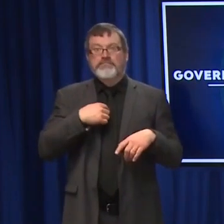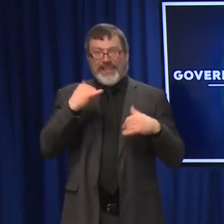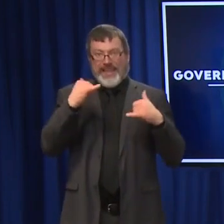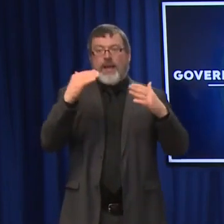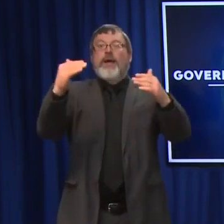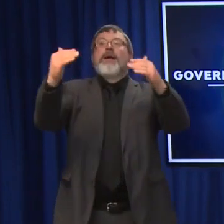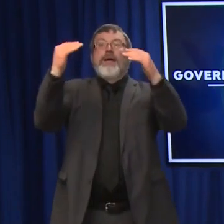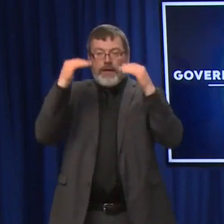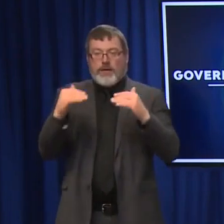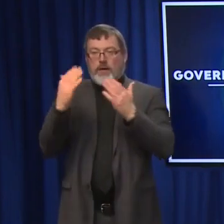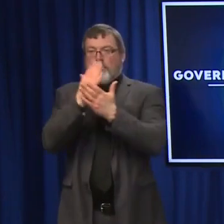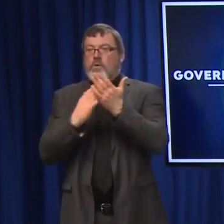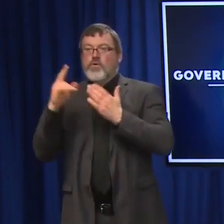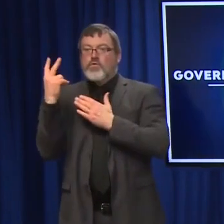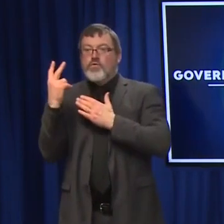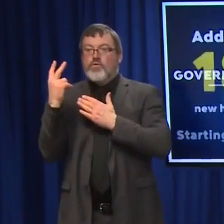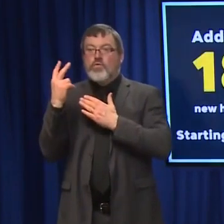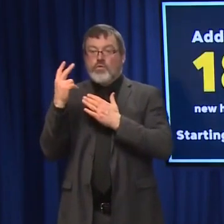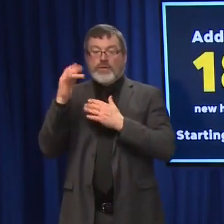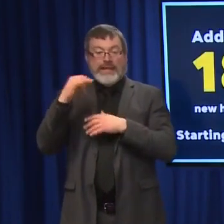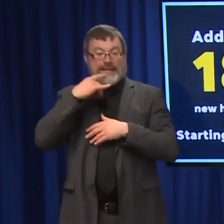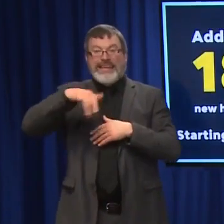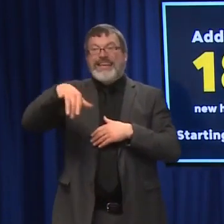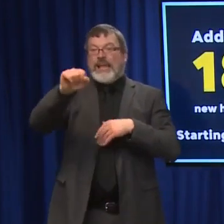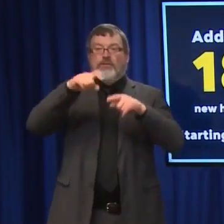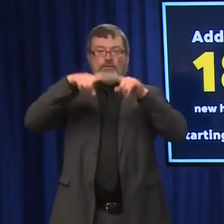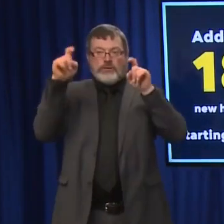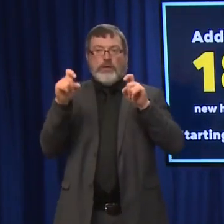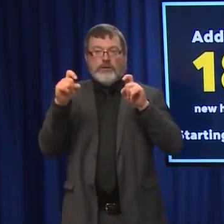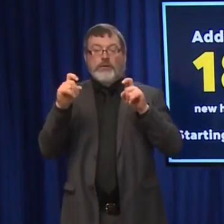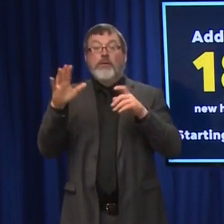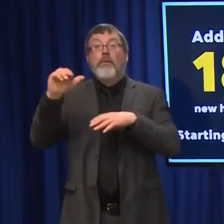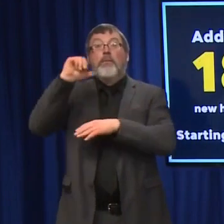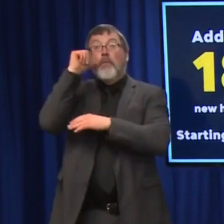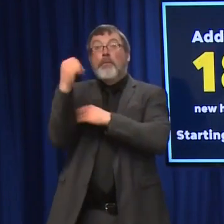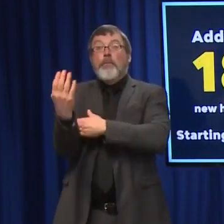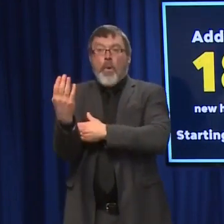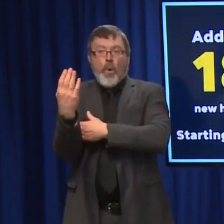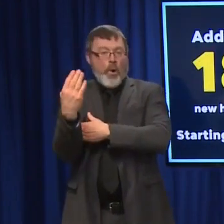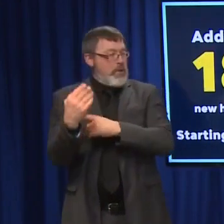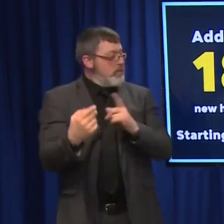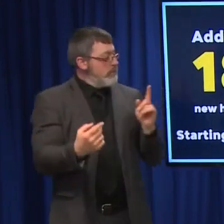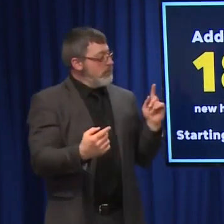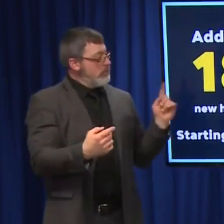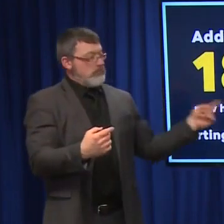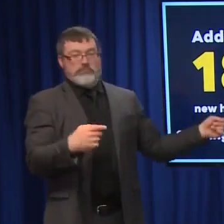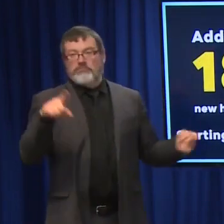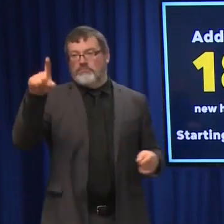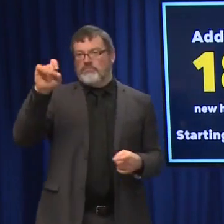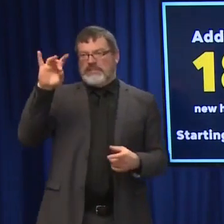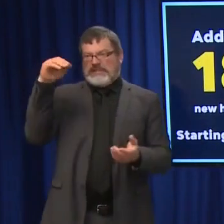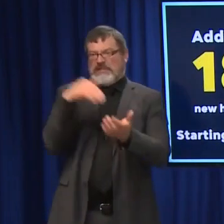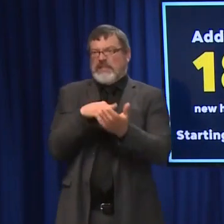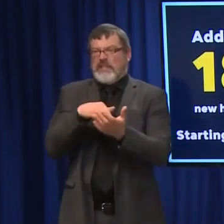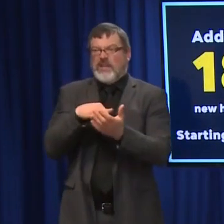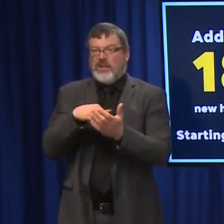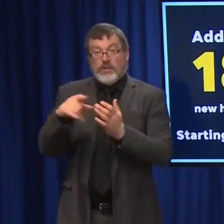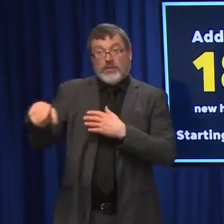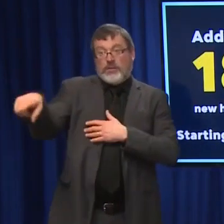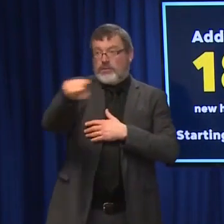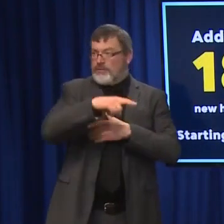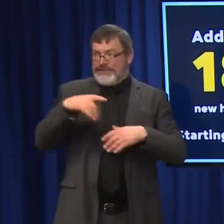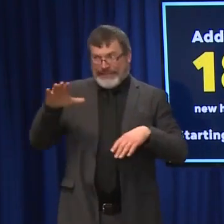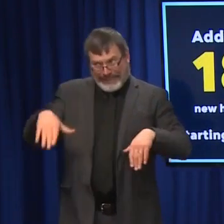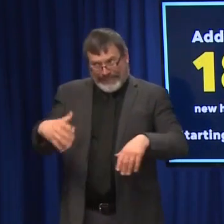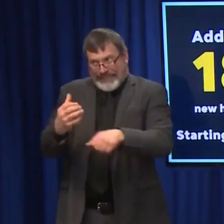yes to the test program. So, tomorrow morning, starting tomorrow, any households that did not receive one of the first